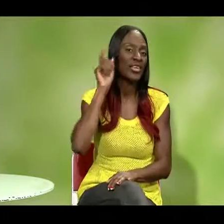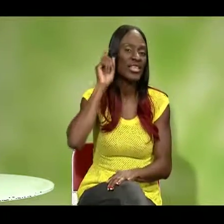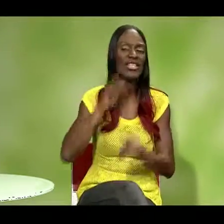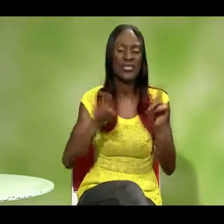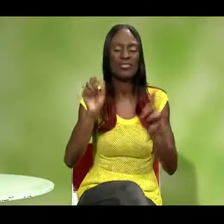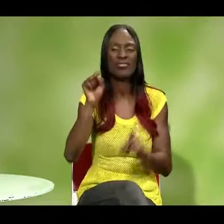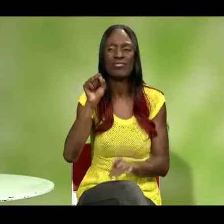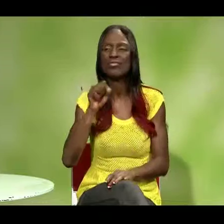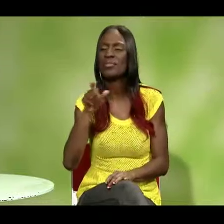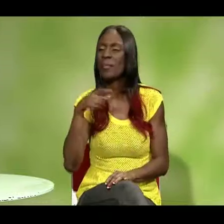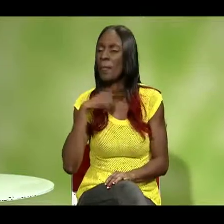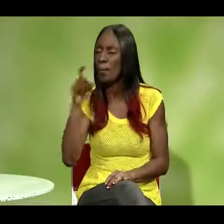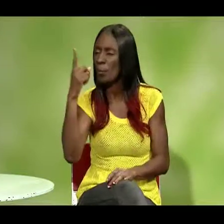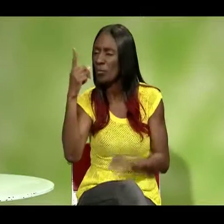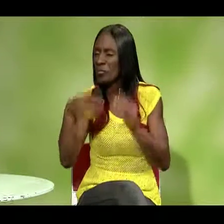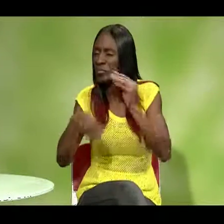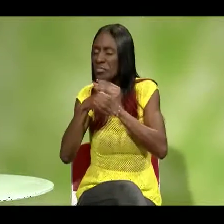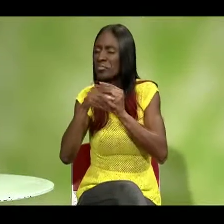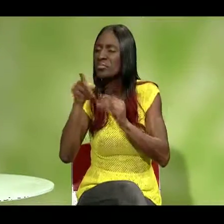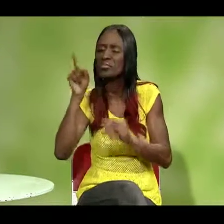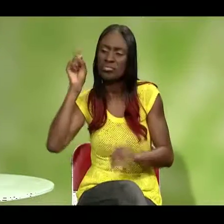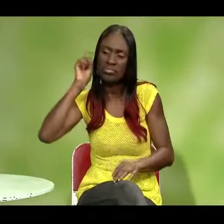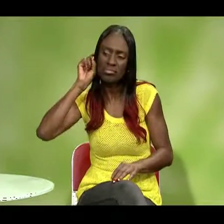Looking at a hearing aid and a cochlear implant, they are quite different.